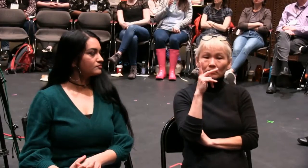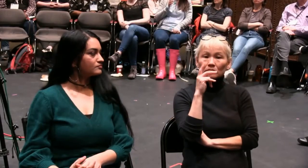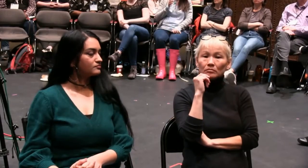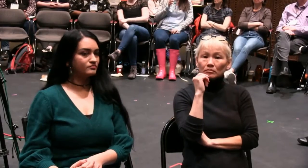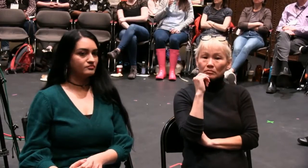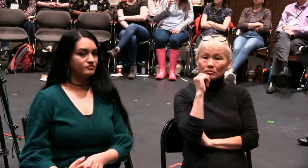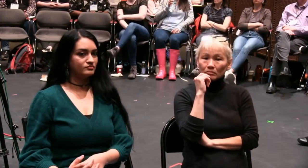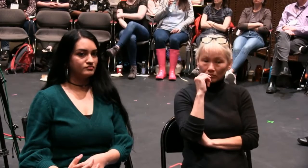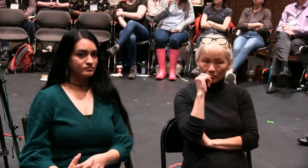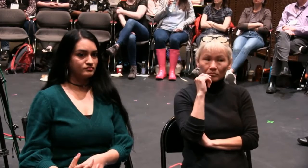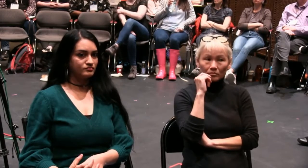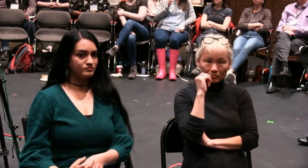the opportunity.